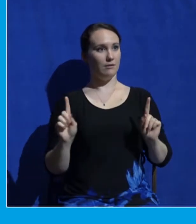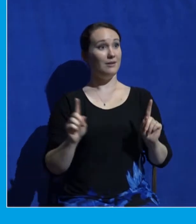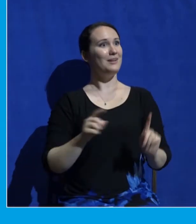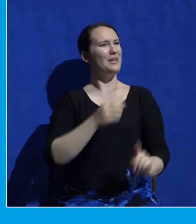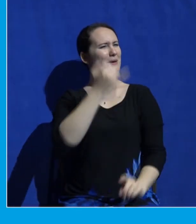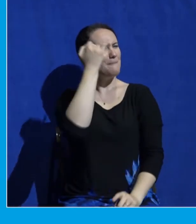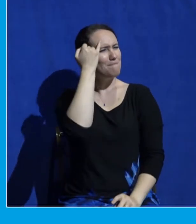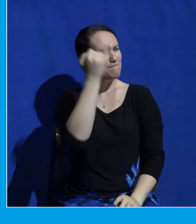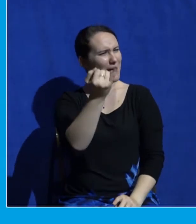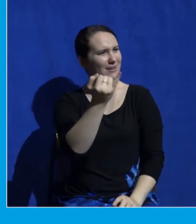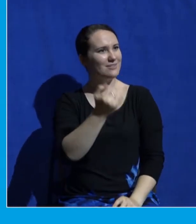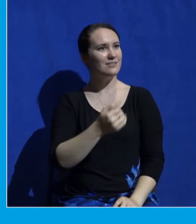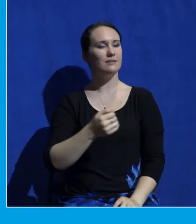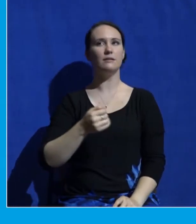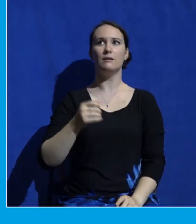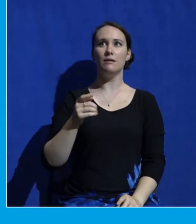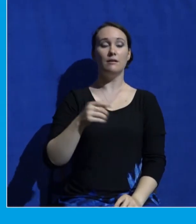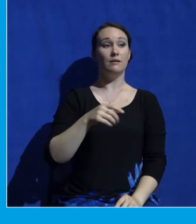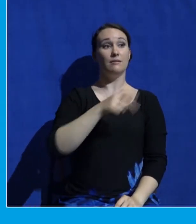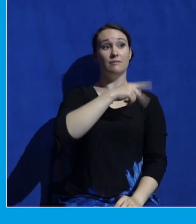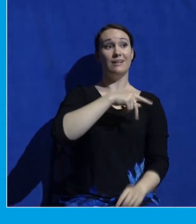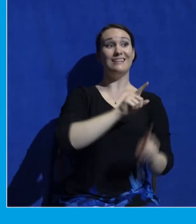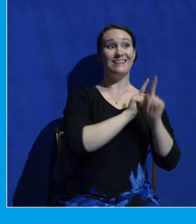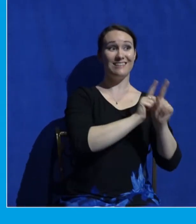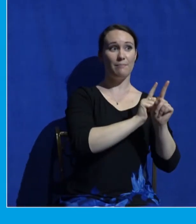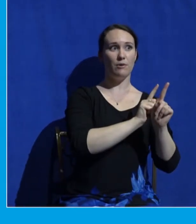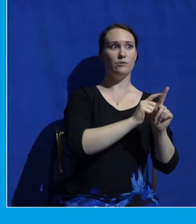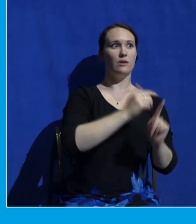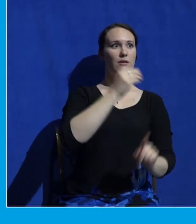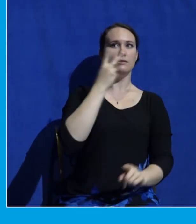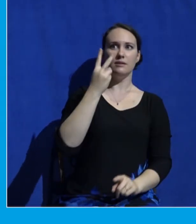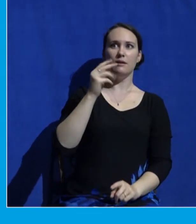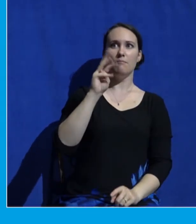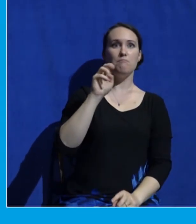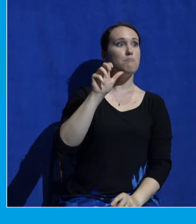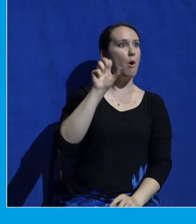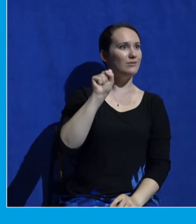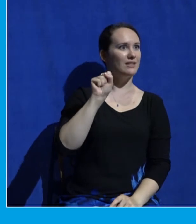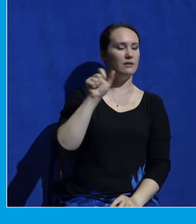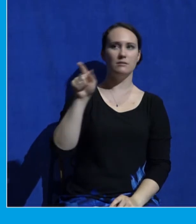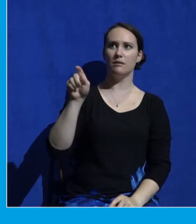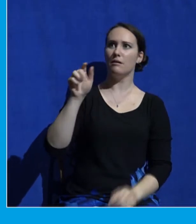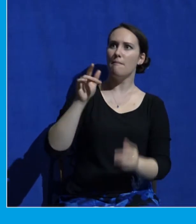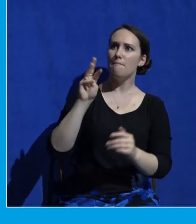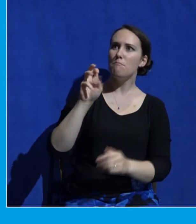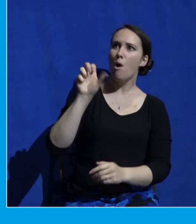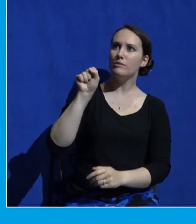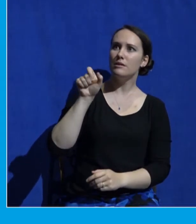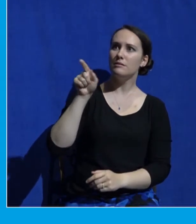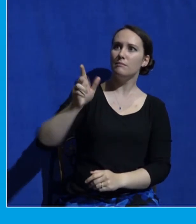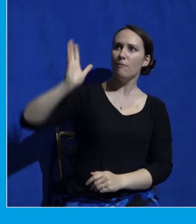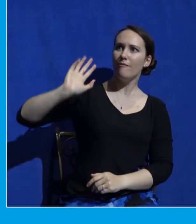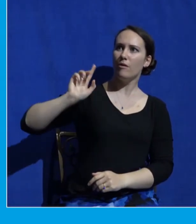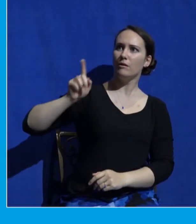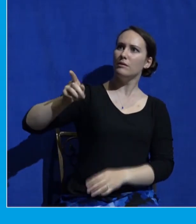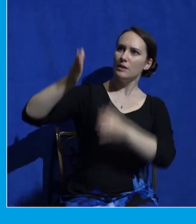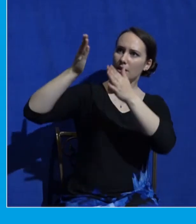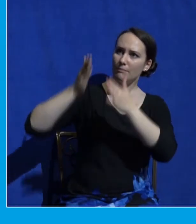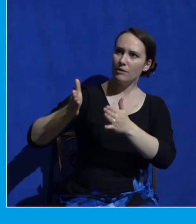confronted Pharaoh and was on the front line of every one of those plagues and led the people of God through the